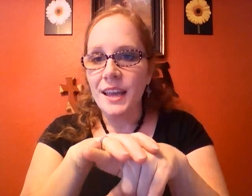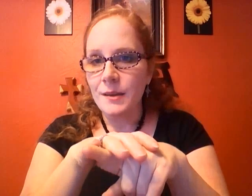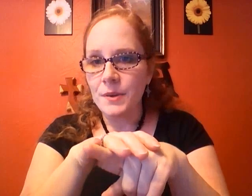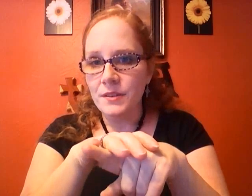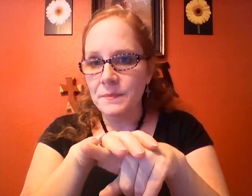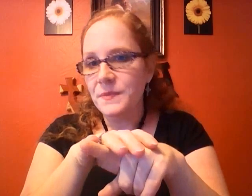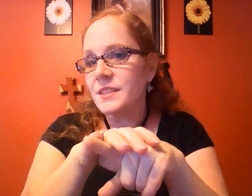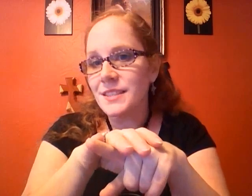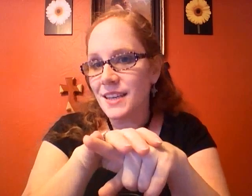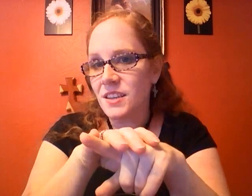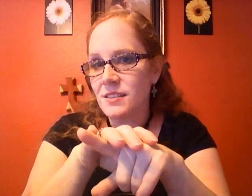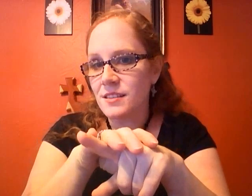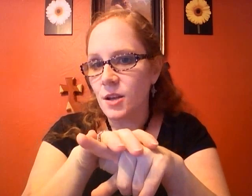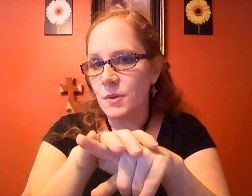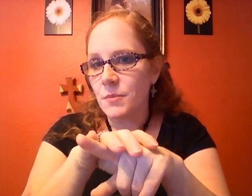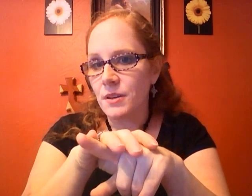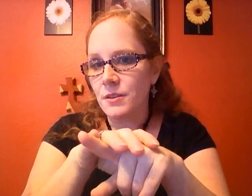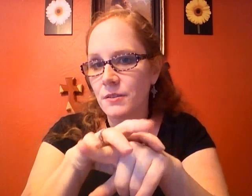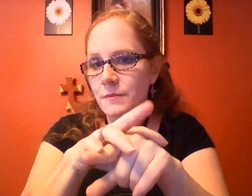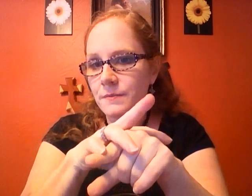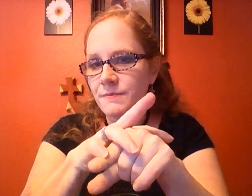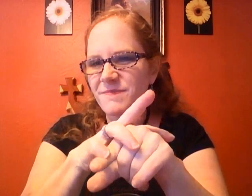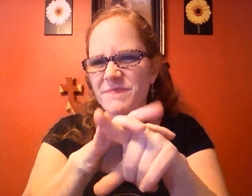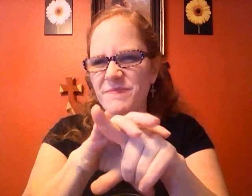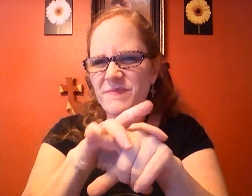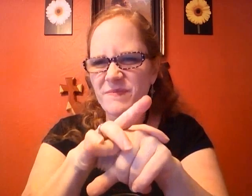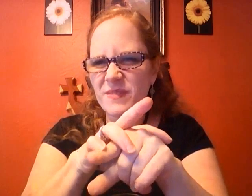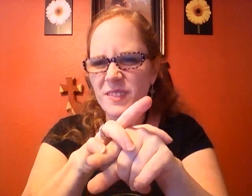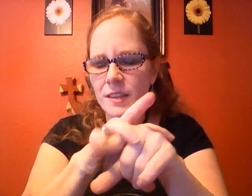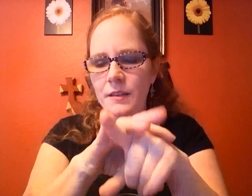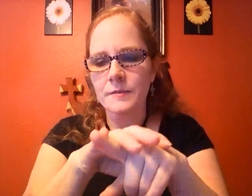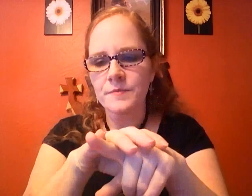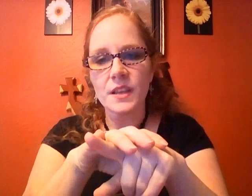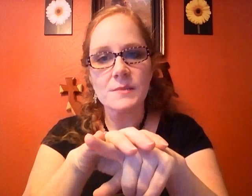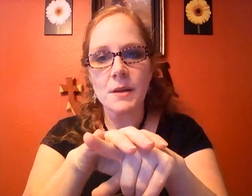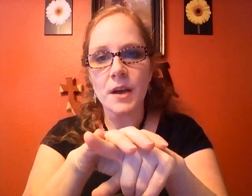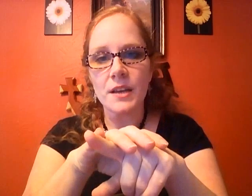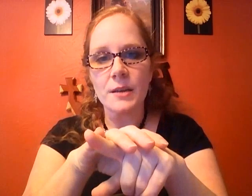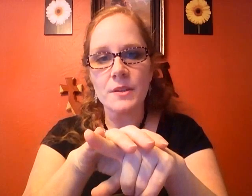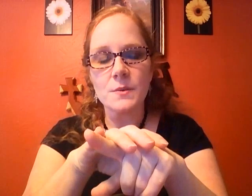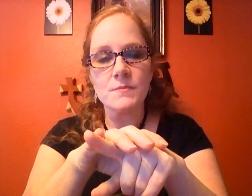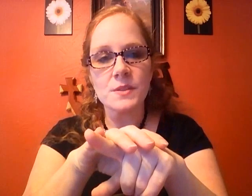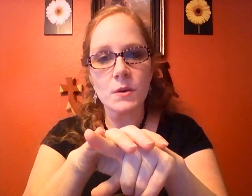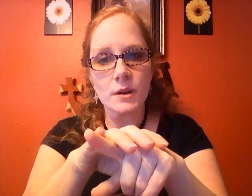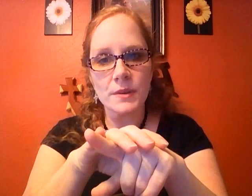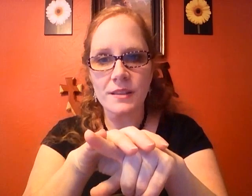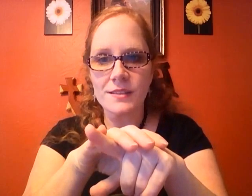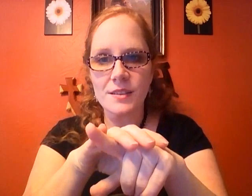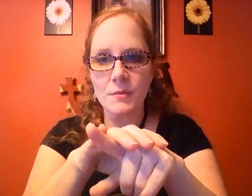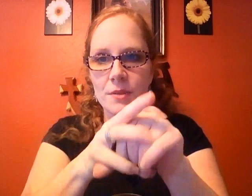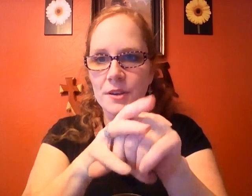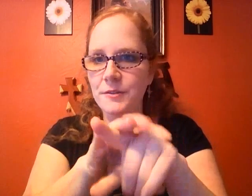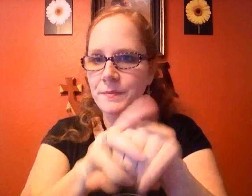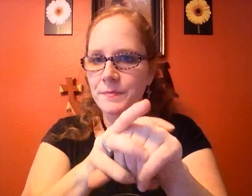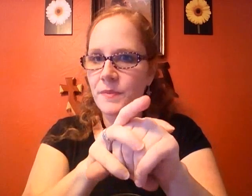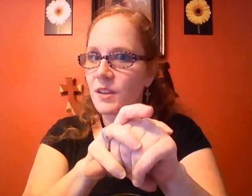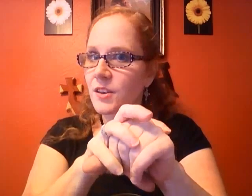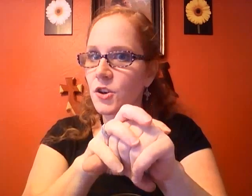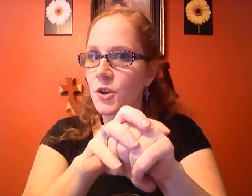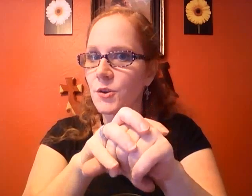able to digest this almond butter hmm is my body able to absorb the salmon butter no